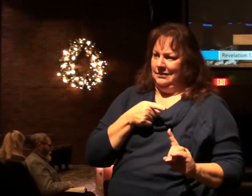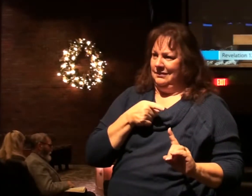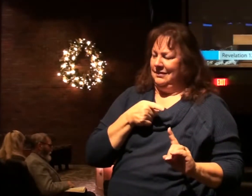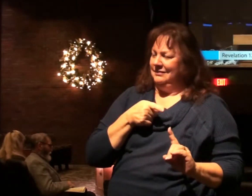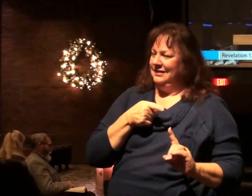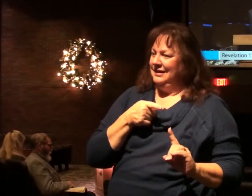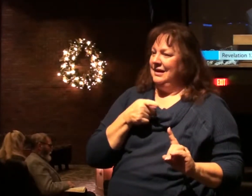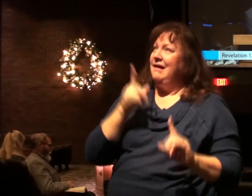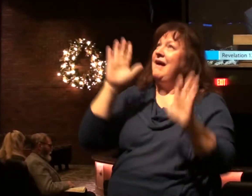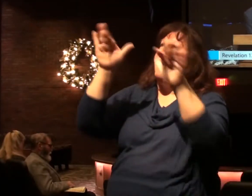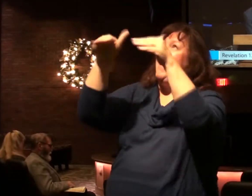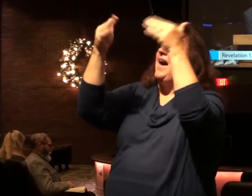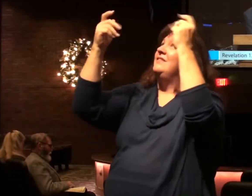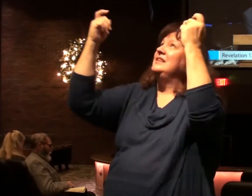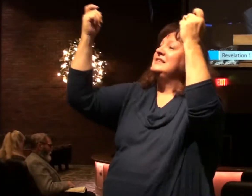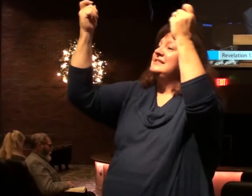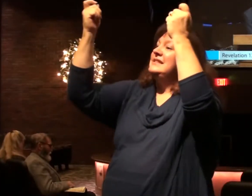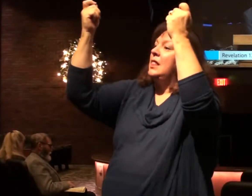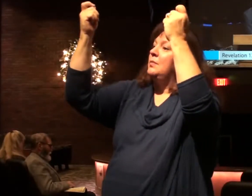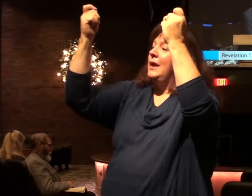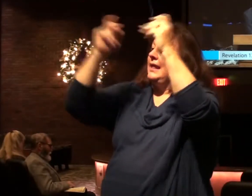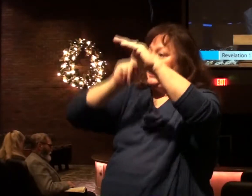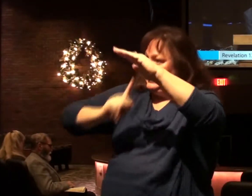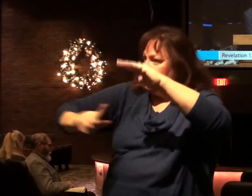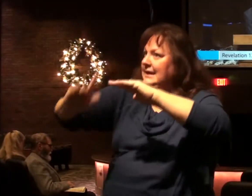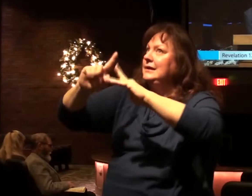That's what heaven is celebrating here.